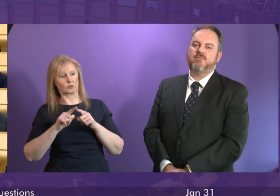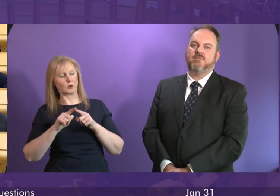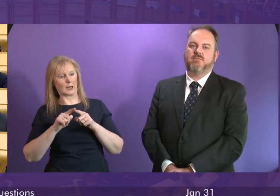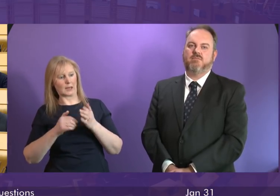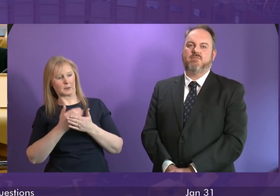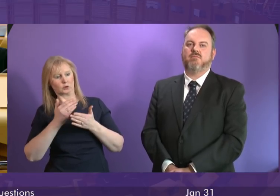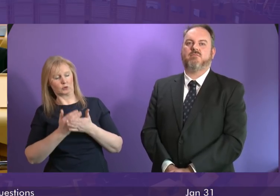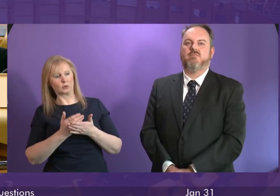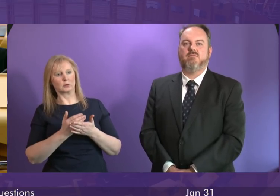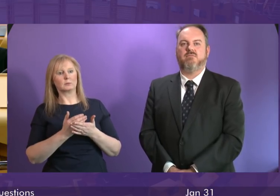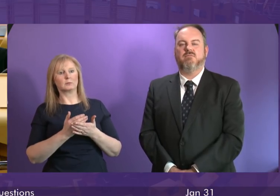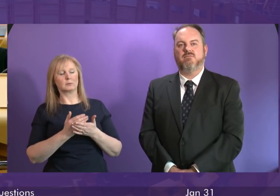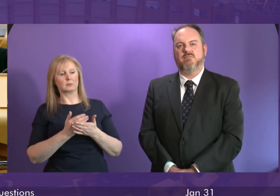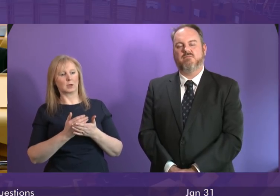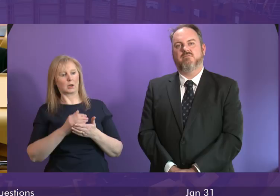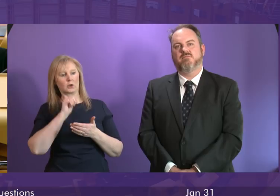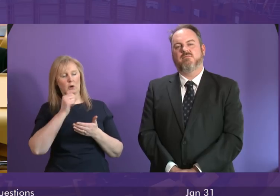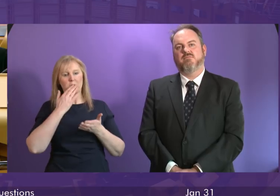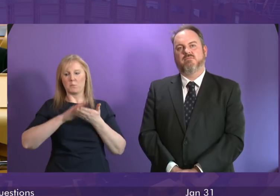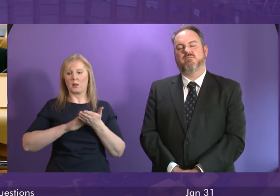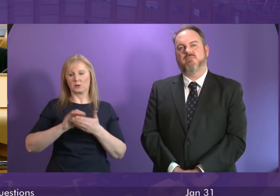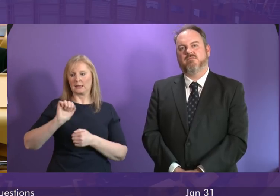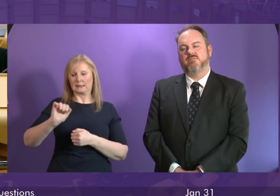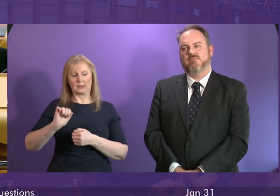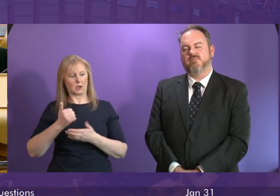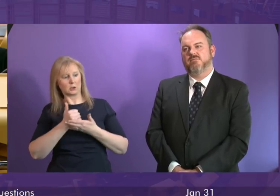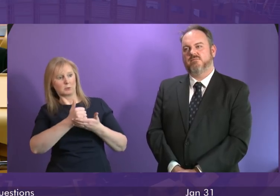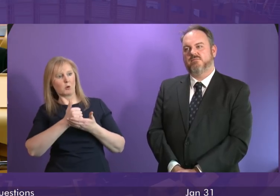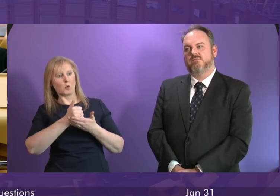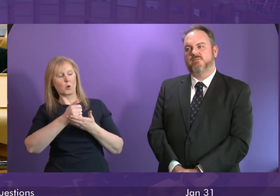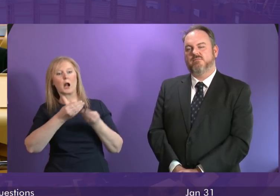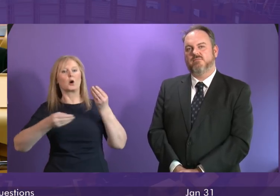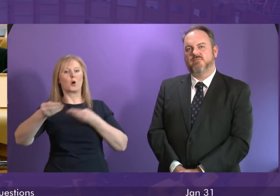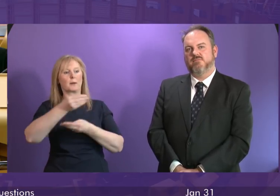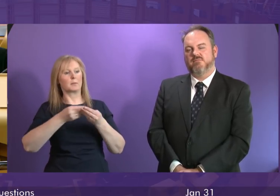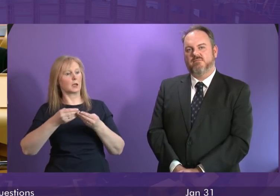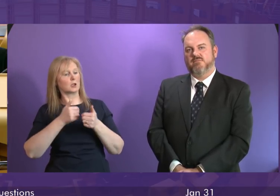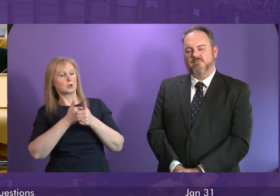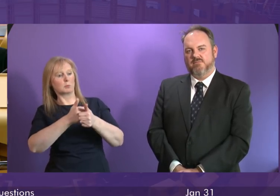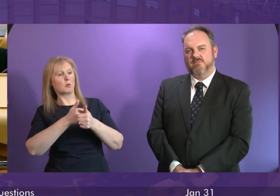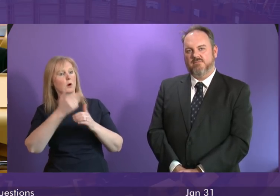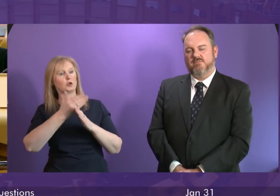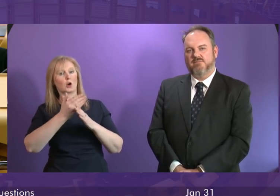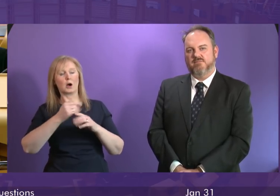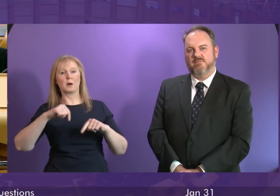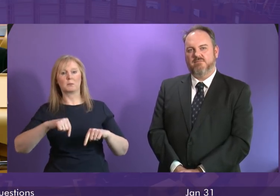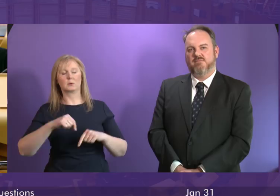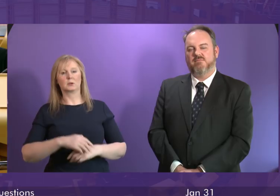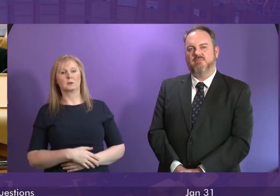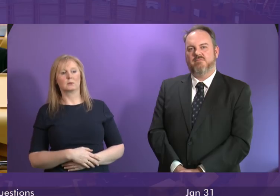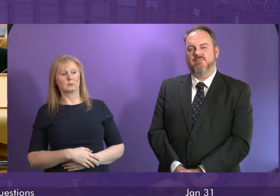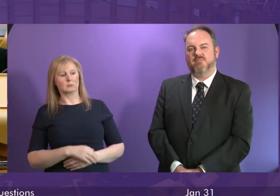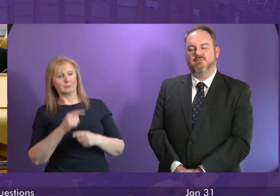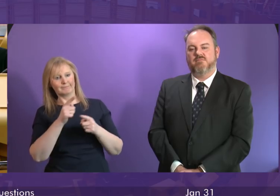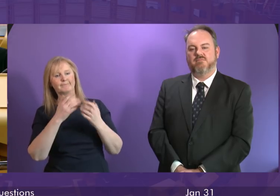make an apology for our enterprise agencies trying to support our economy and to support jobs often in this chamber members rightly